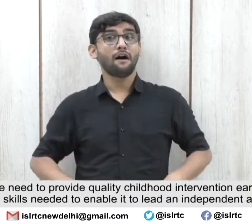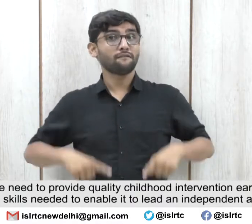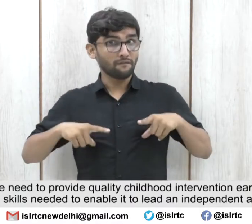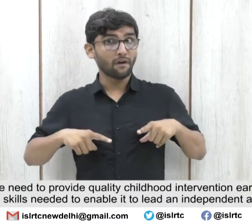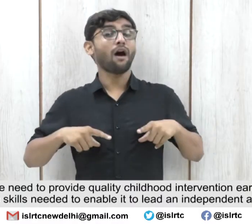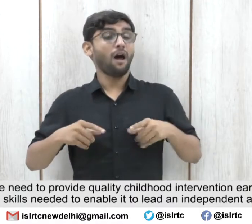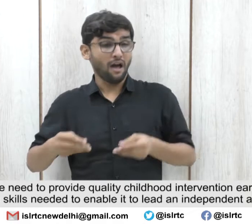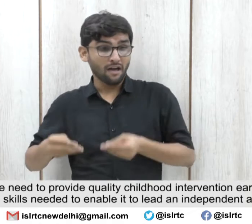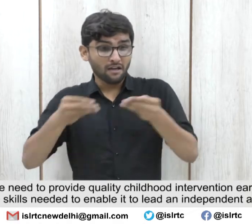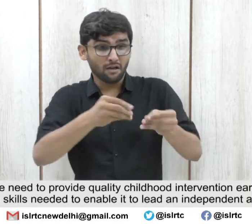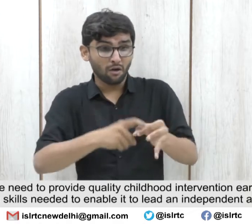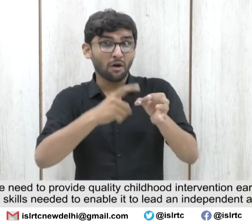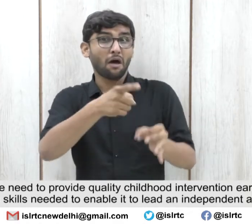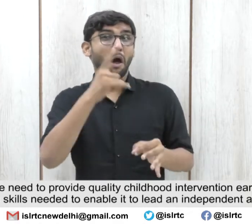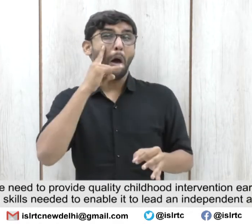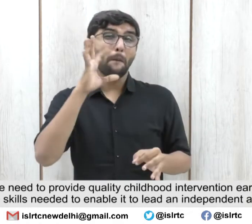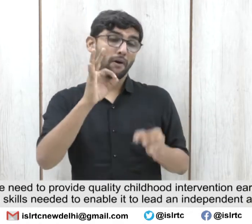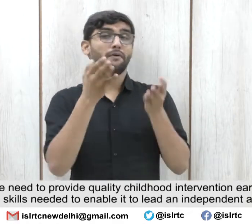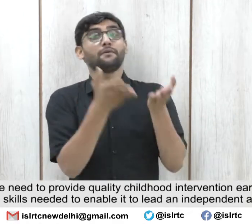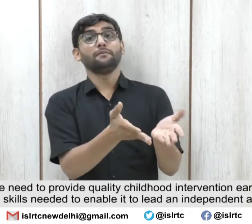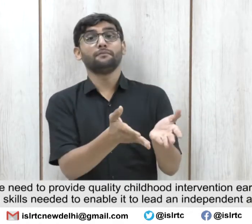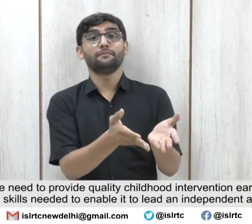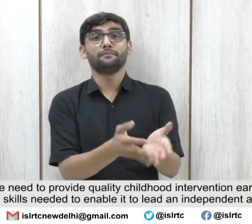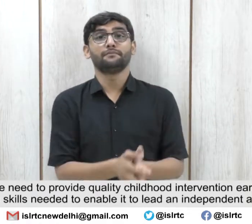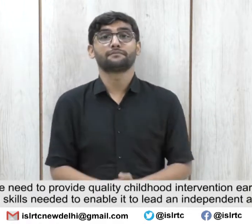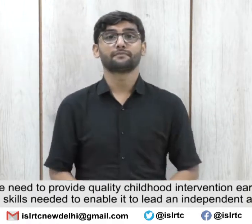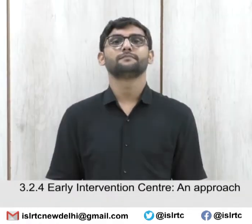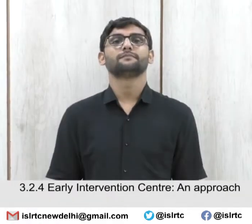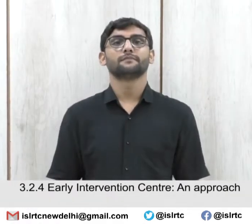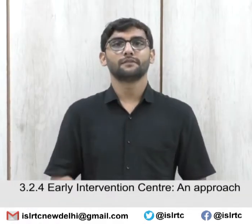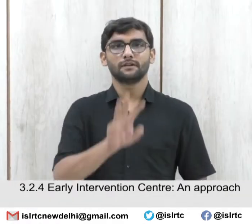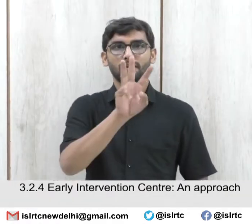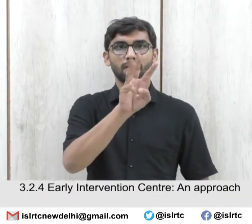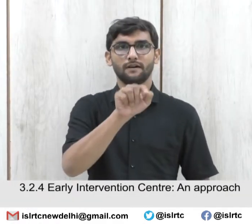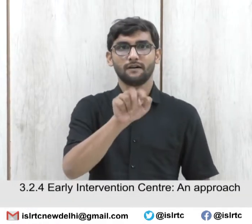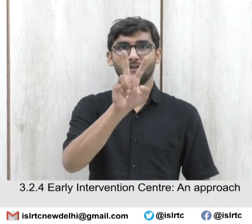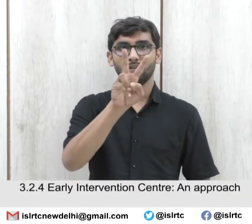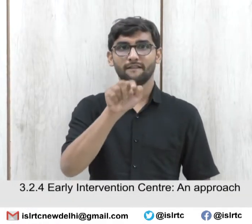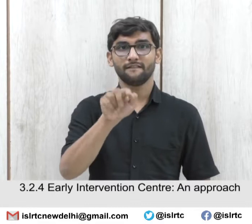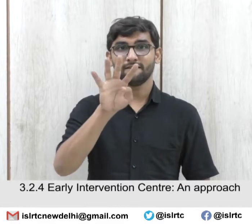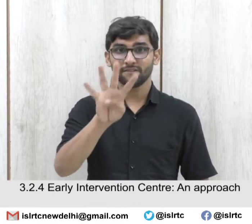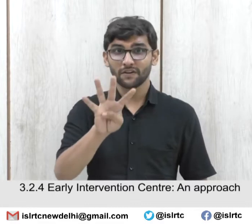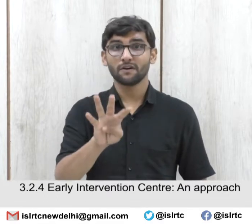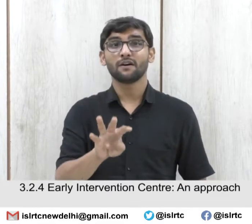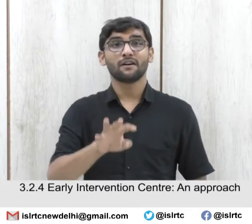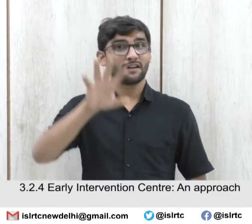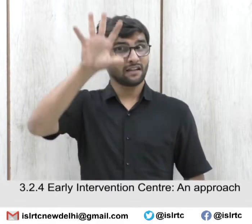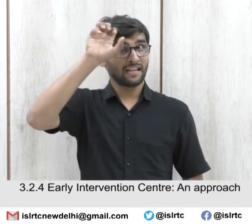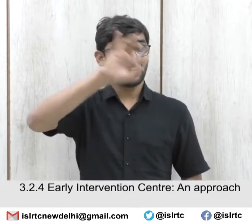enable it to lead an independent and dignified life. 3.2.4